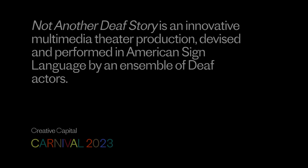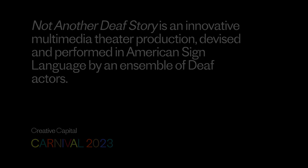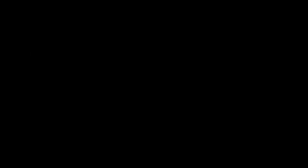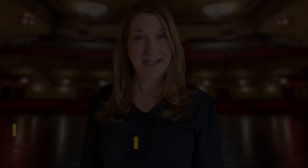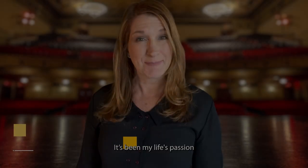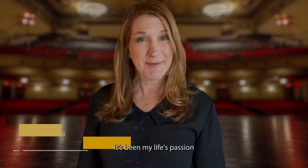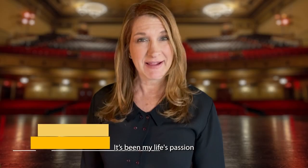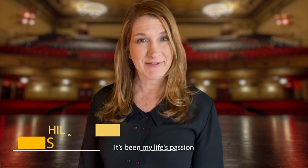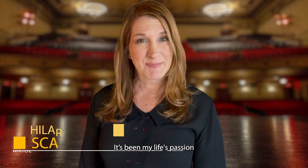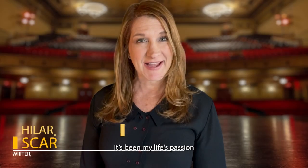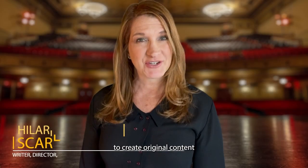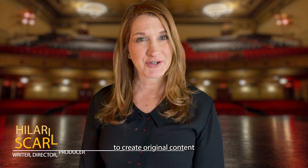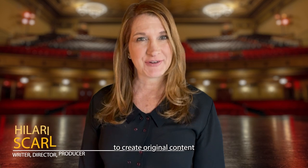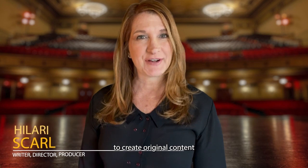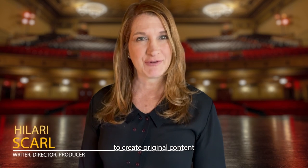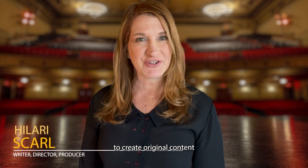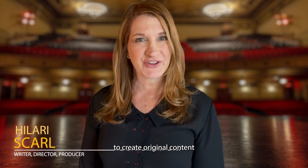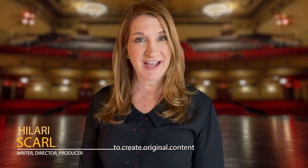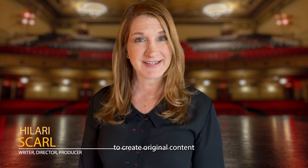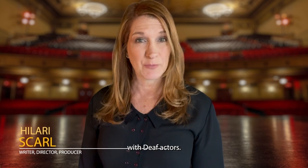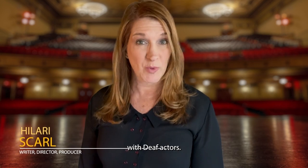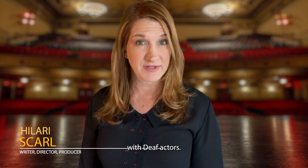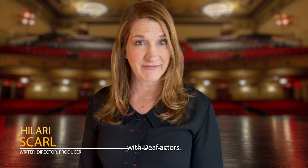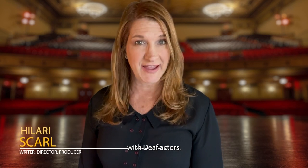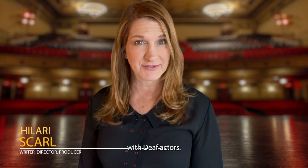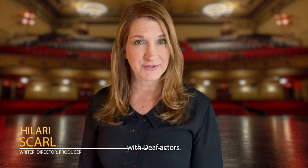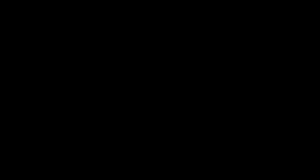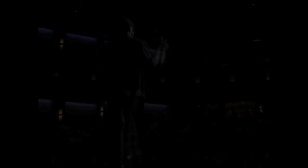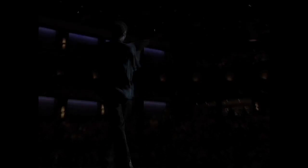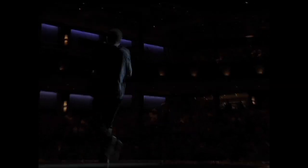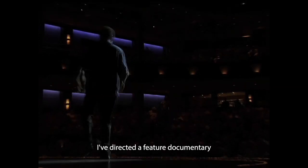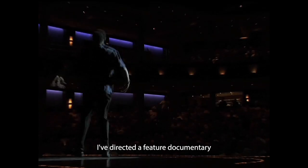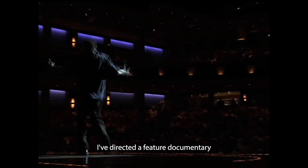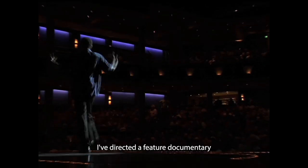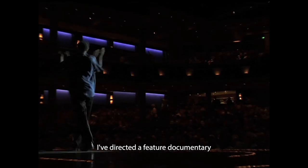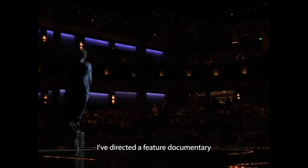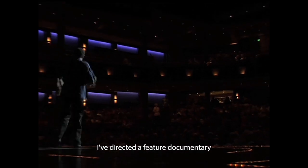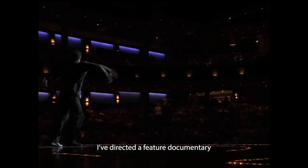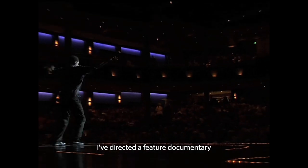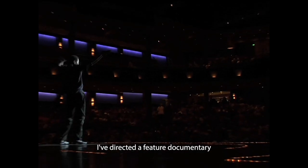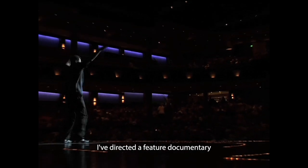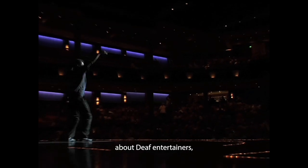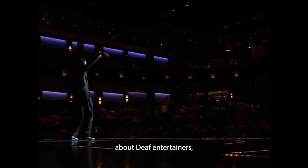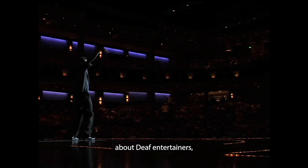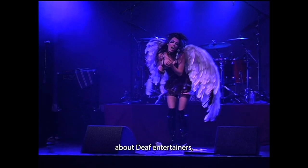It's been my life's passion to create original content with deaf actors. I've directed a feature documentary about deaf